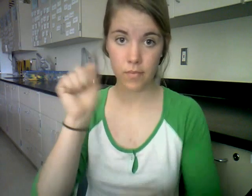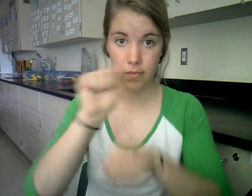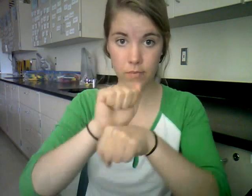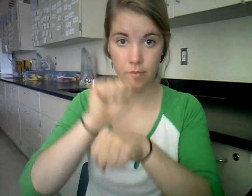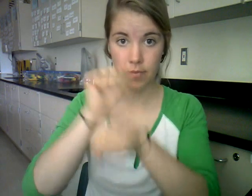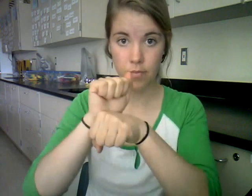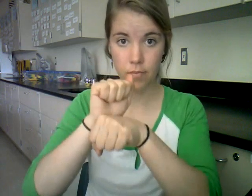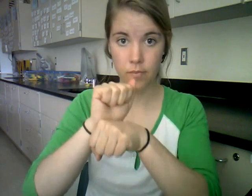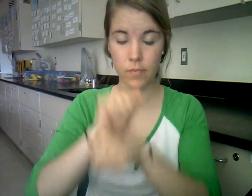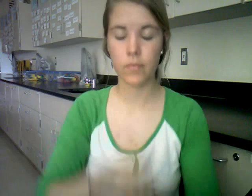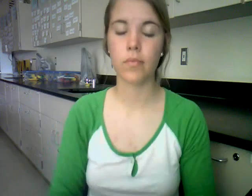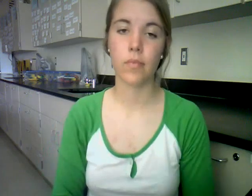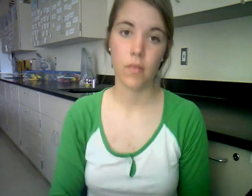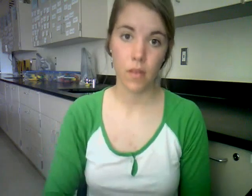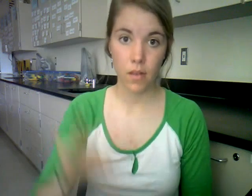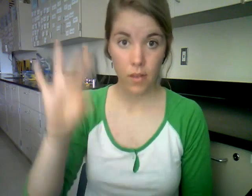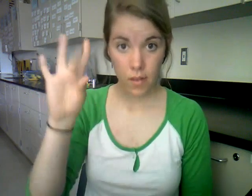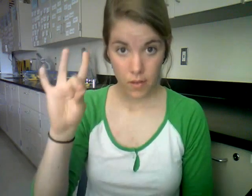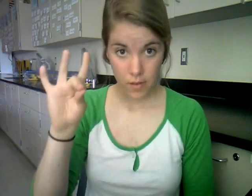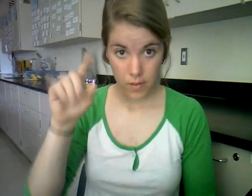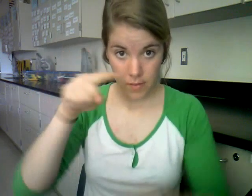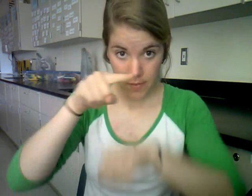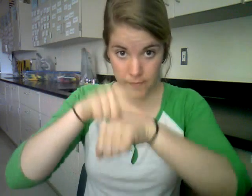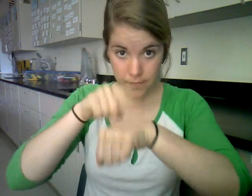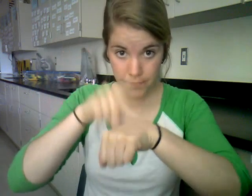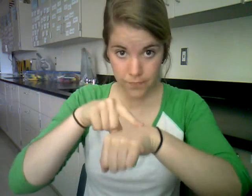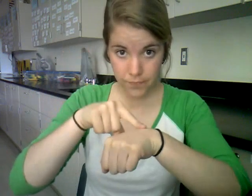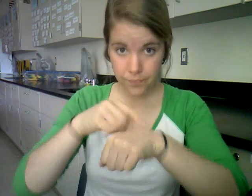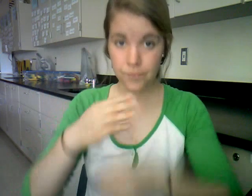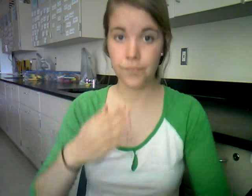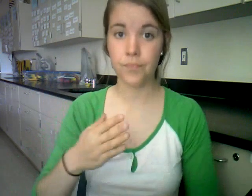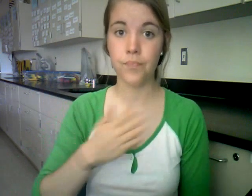You don't realize how hard it is. I do.